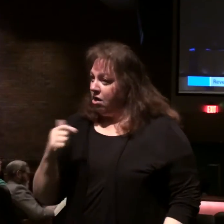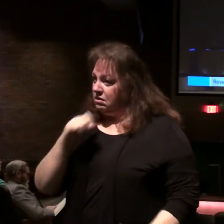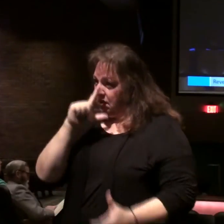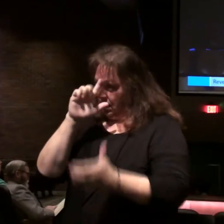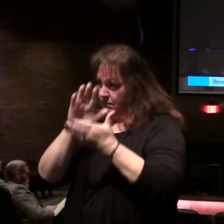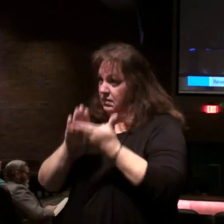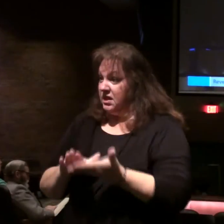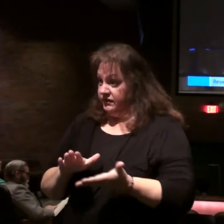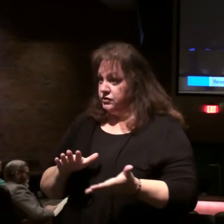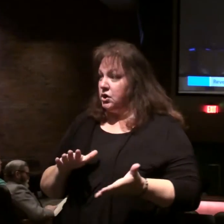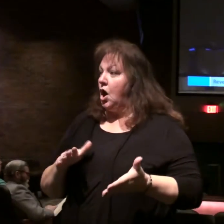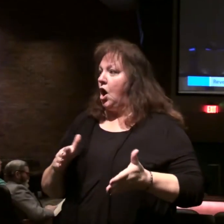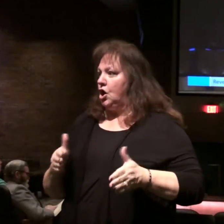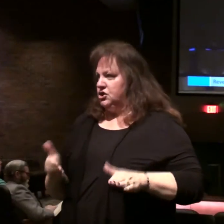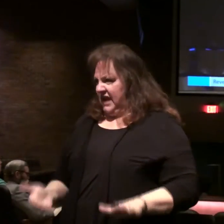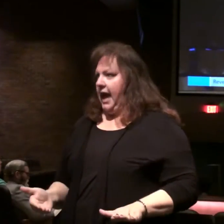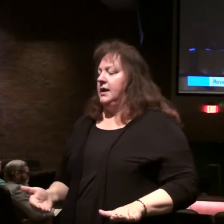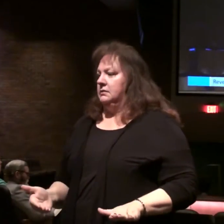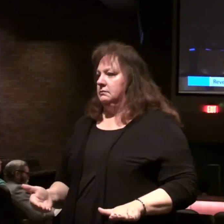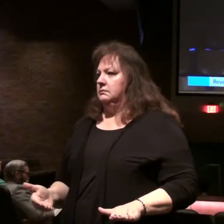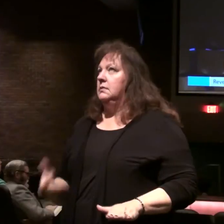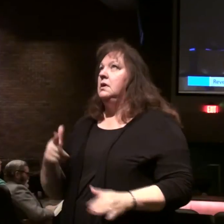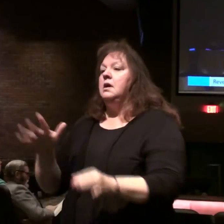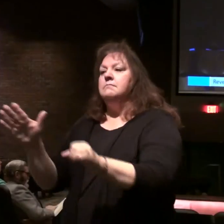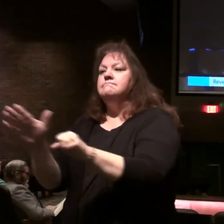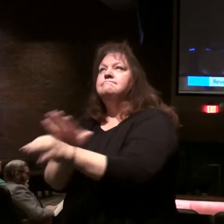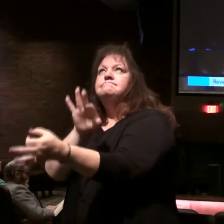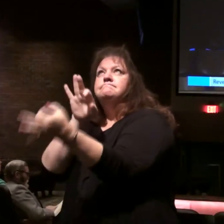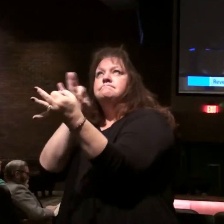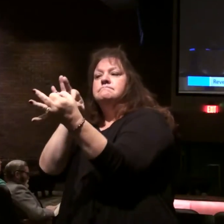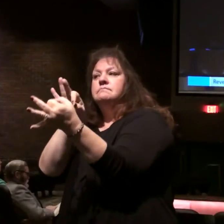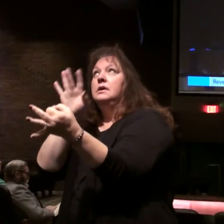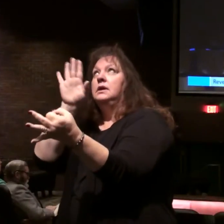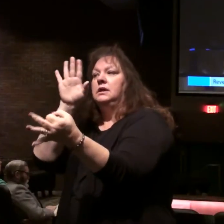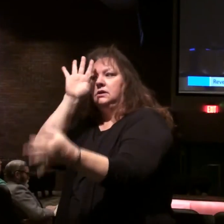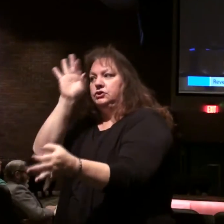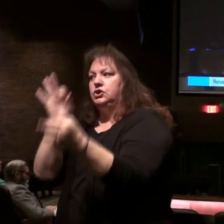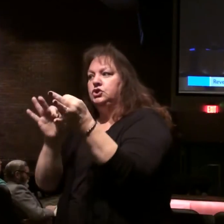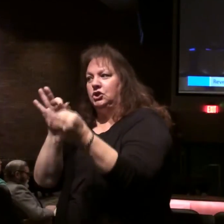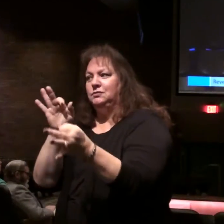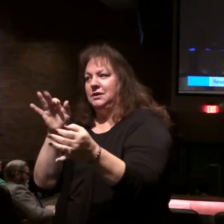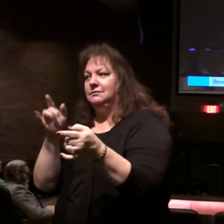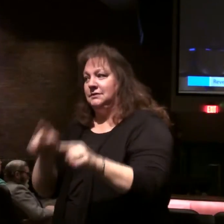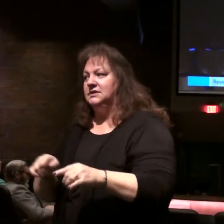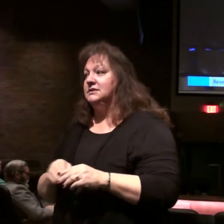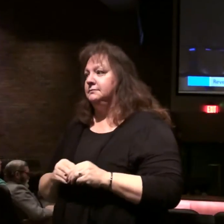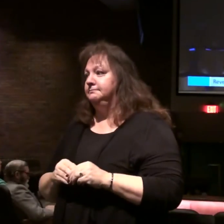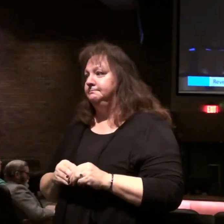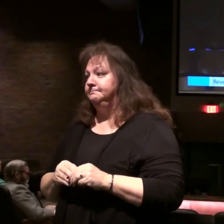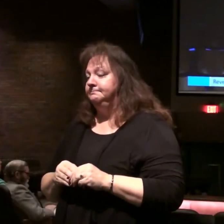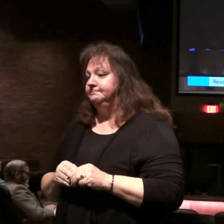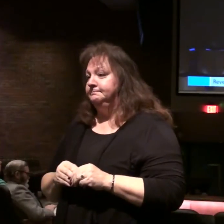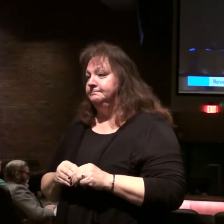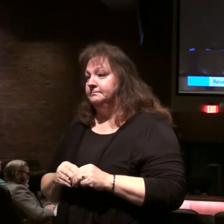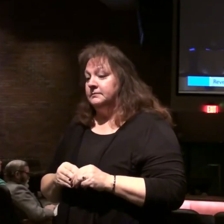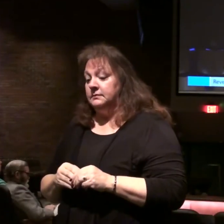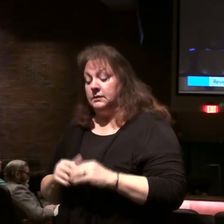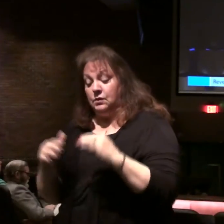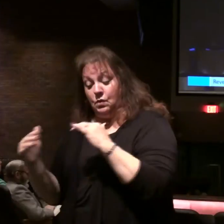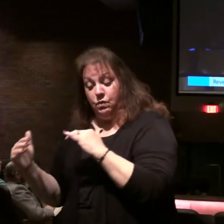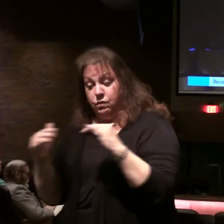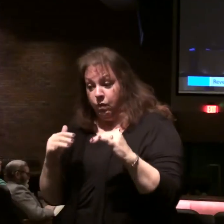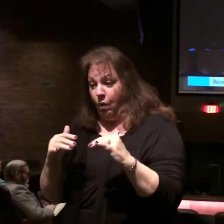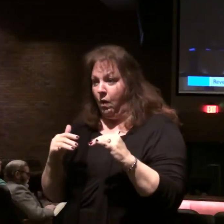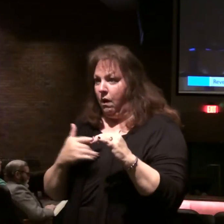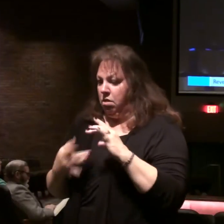the face of the earth. that's how complete and how devastating the judgment will be. At Armageddon there will be